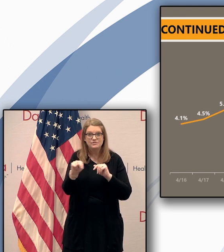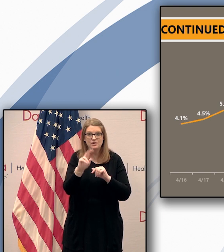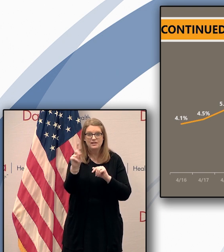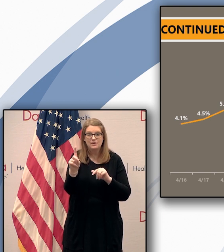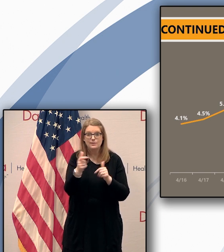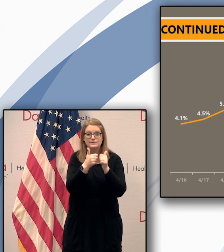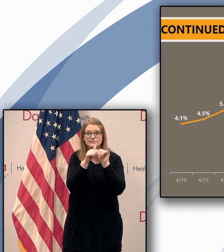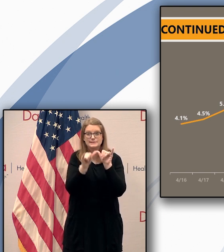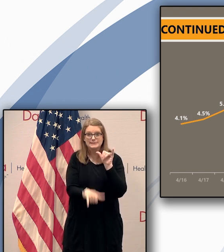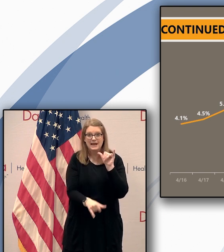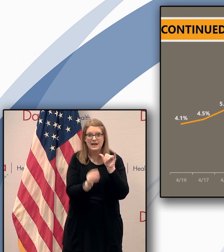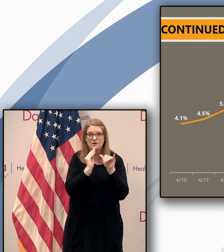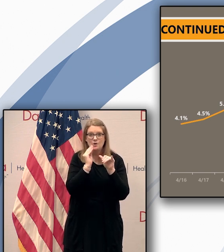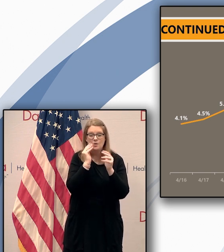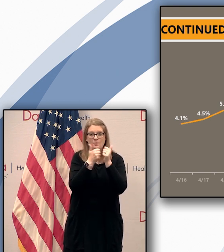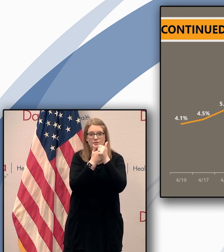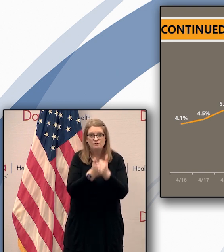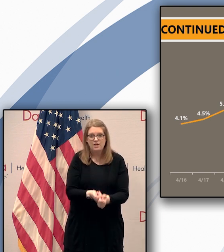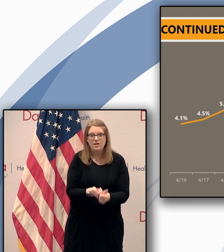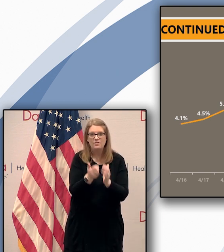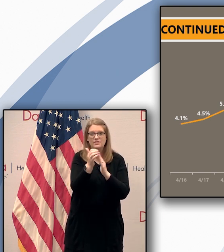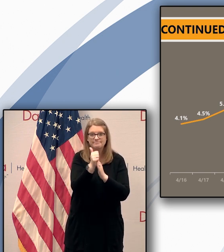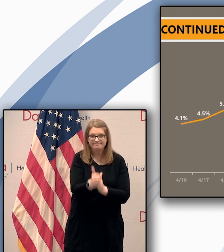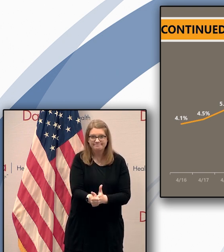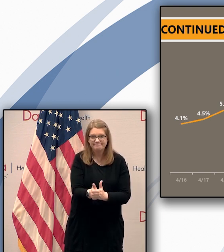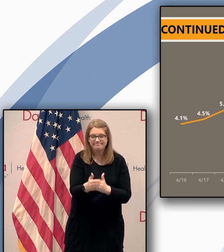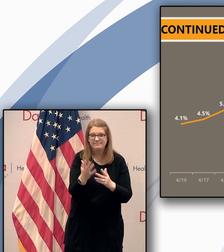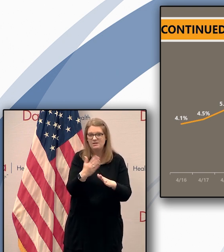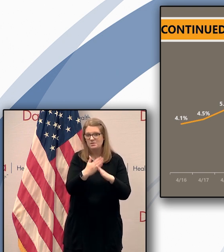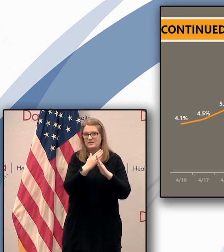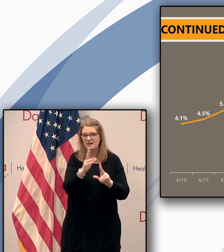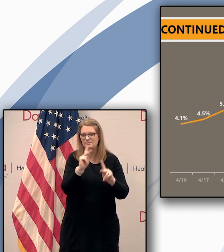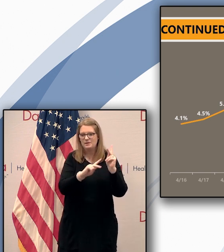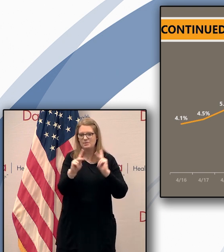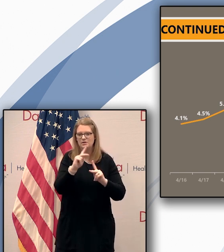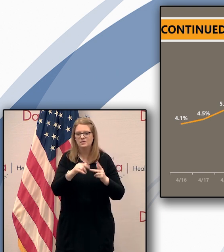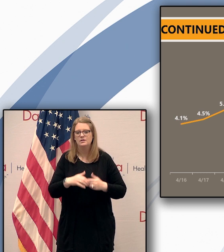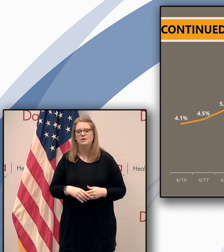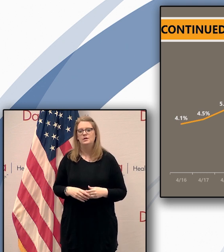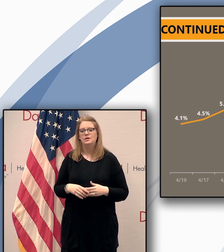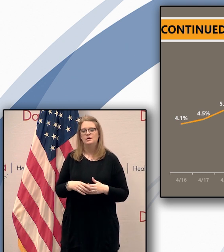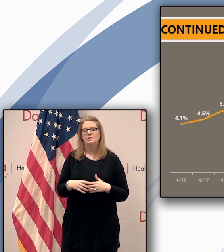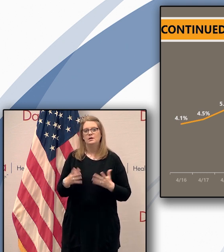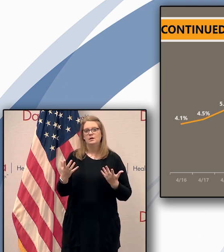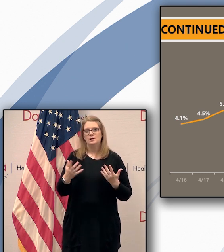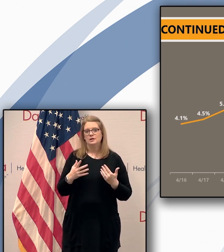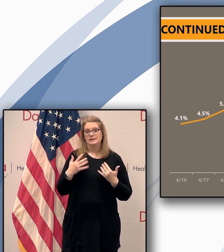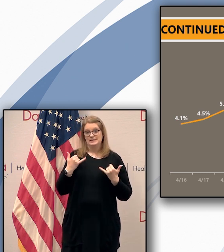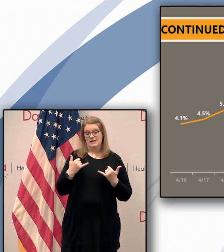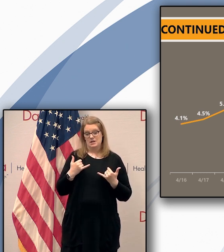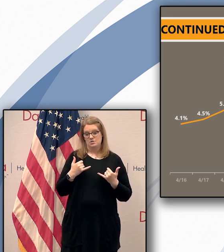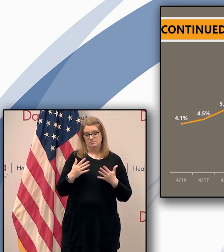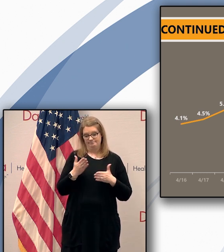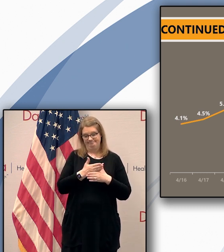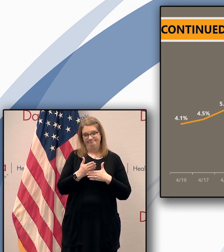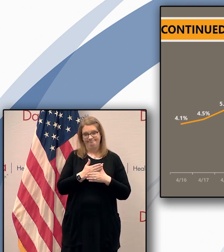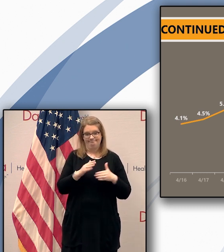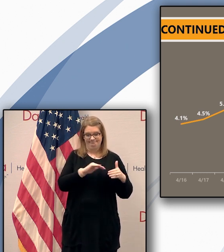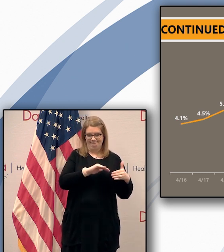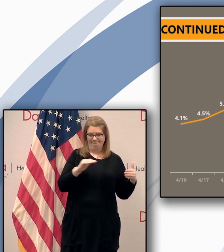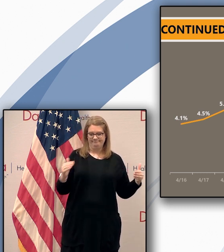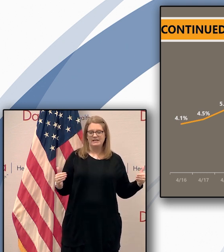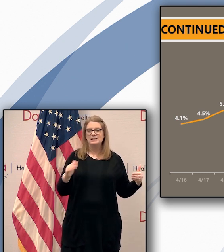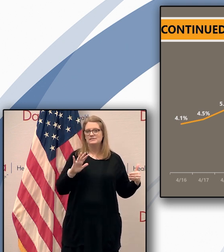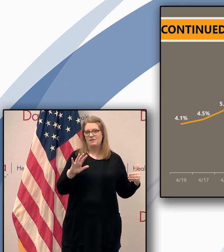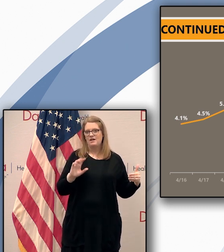uh and their their loved ones uh this is the lowest we've been at uh now we're at 5.8 percent it's the lowest since